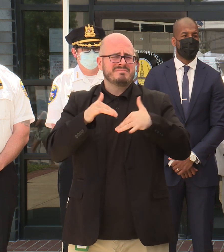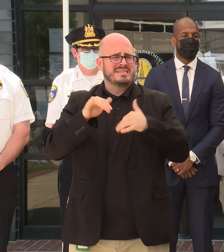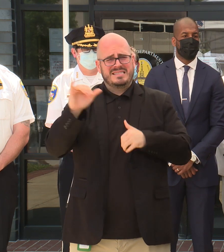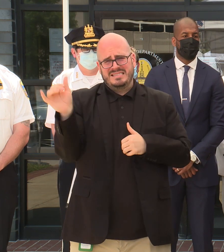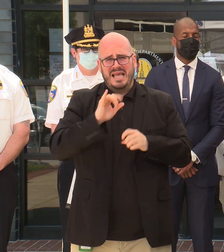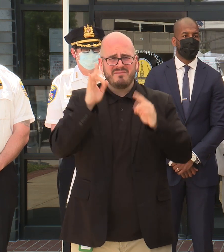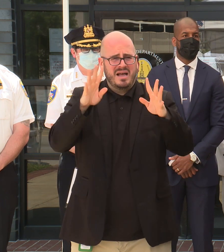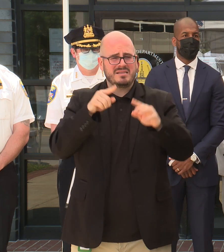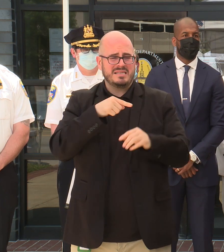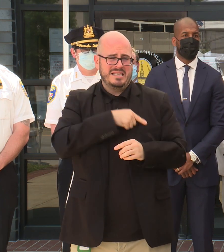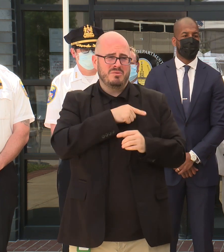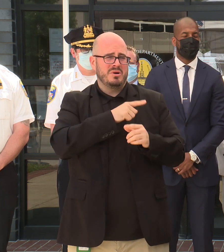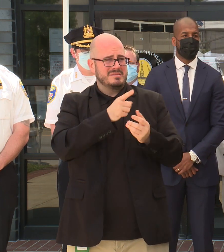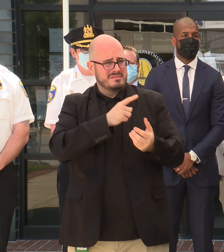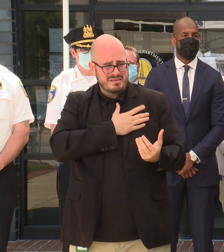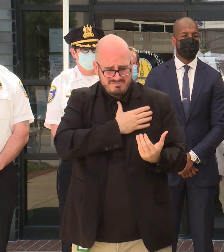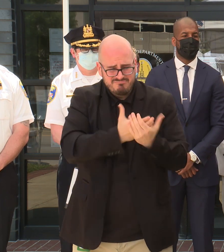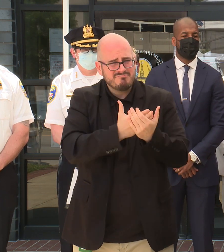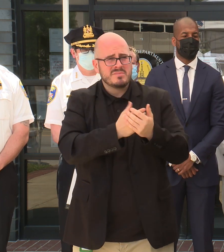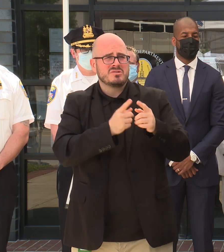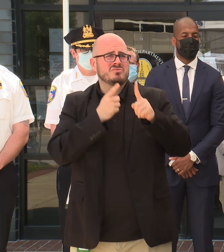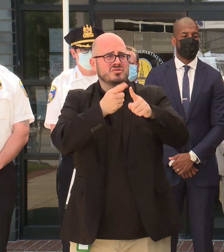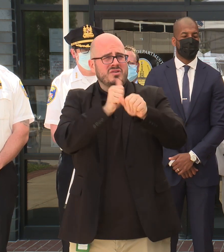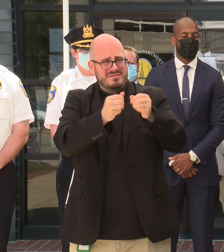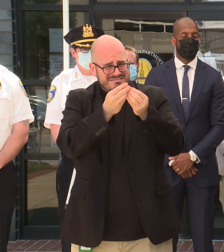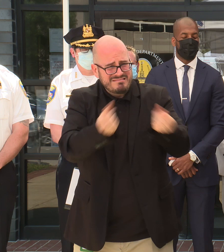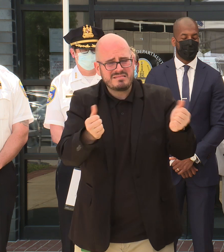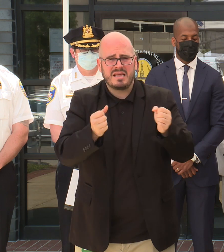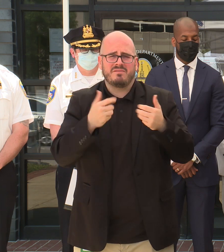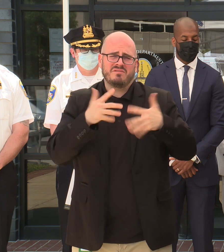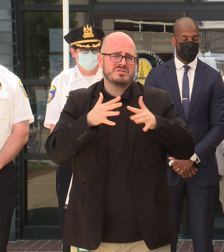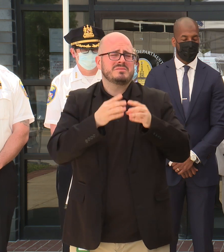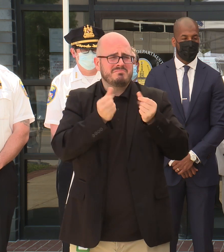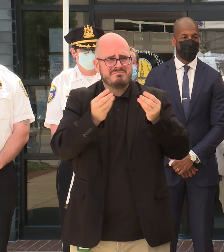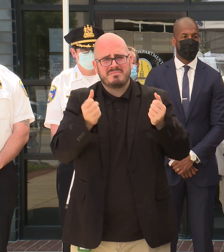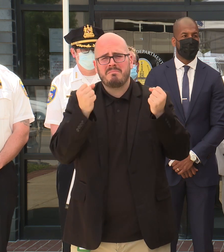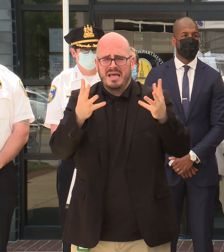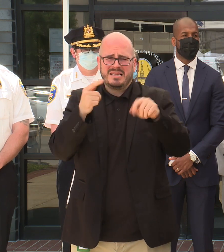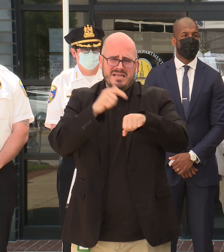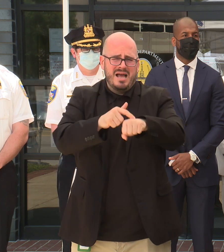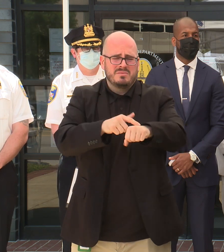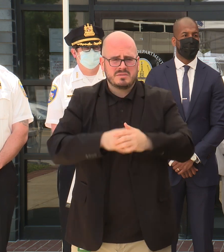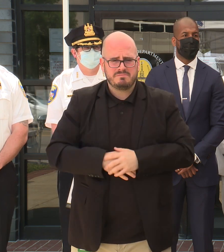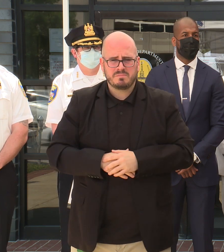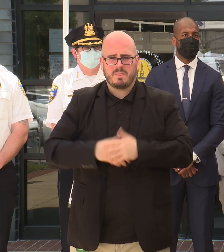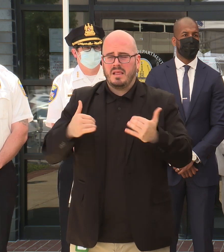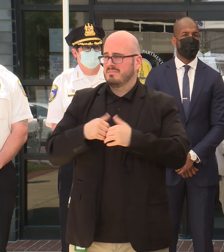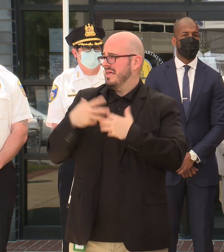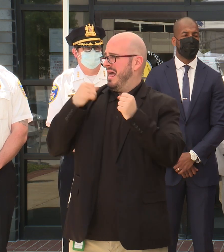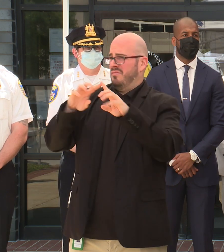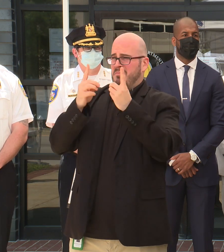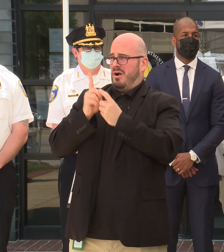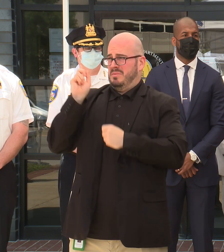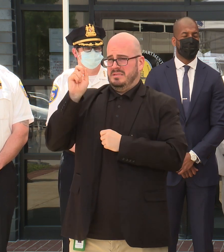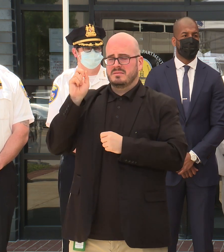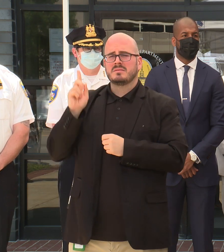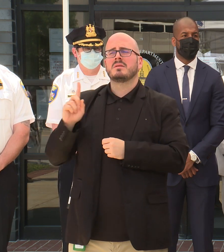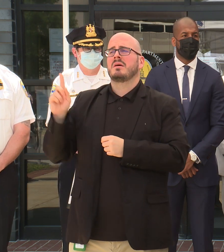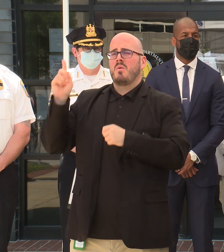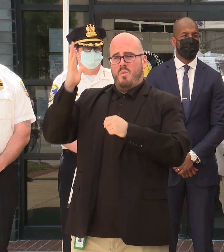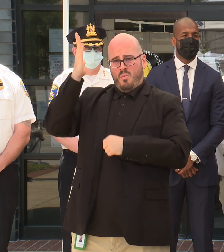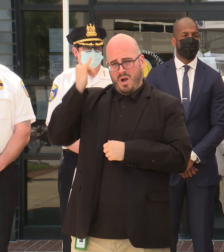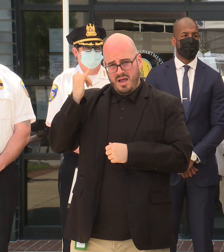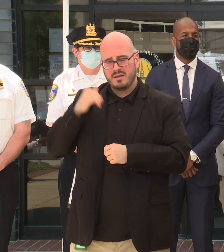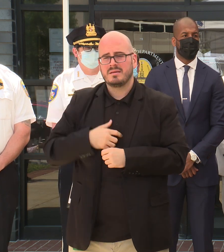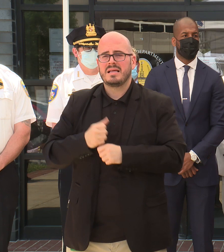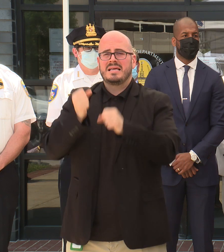and that he did prevent thousands of times. We're standing in front of the health department because this is where Safe Streets was originally housed.